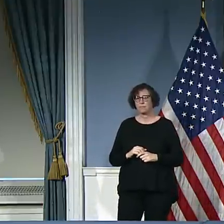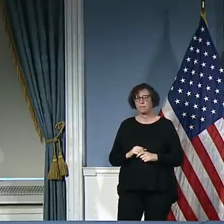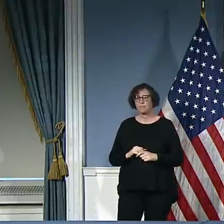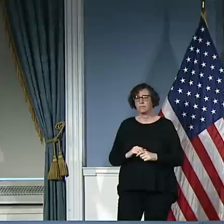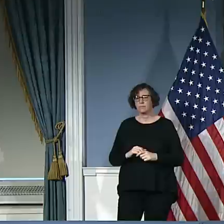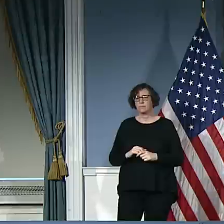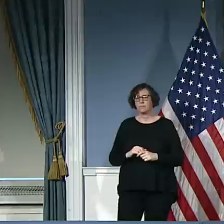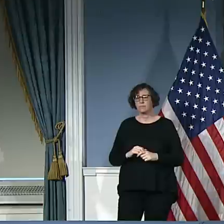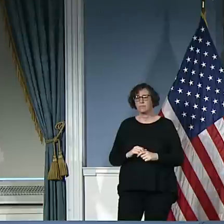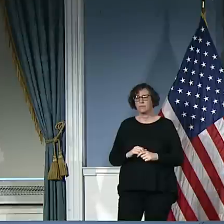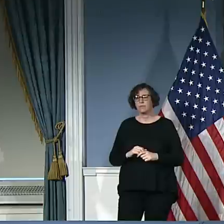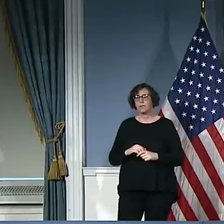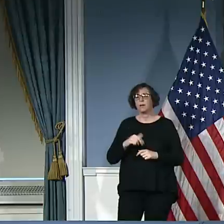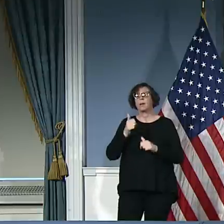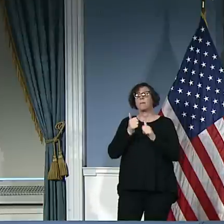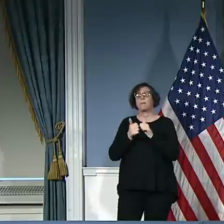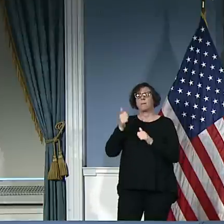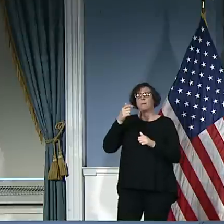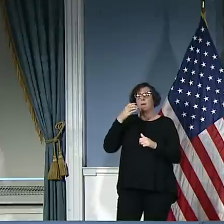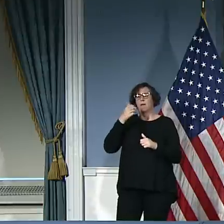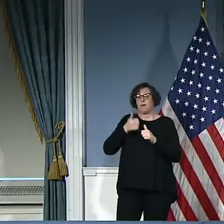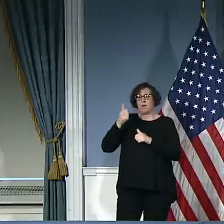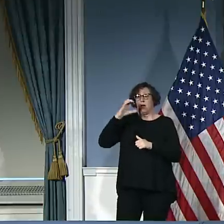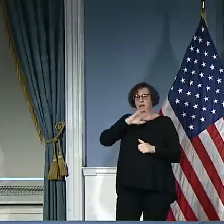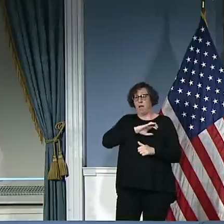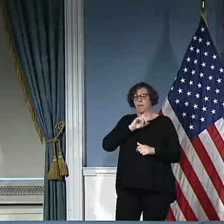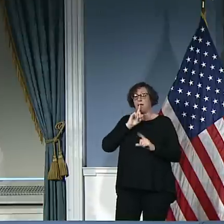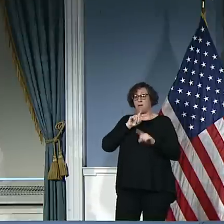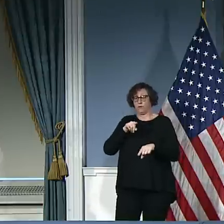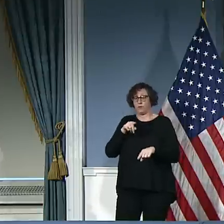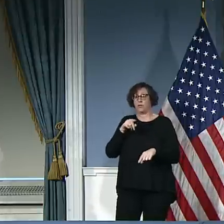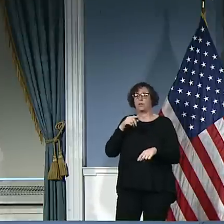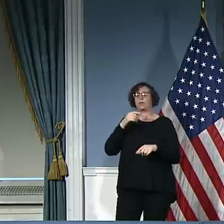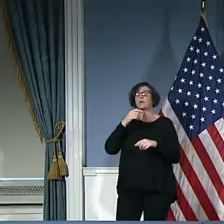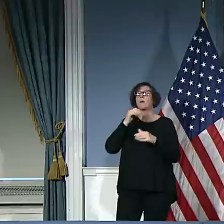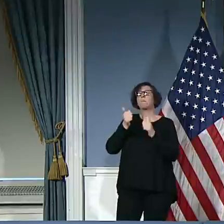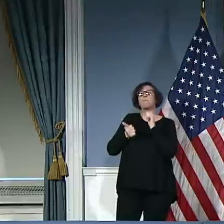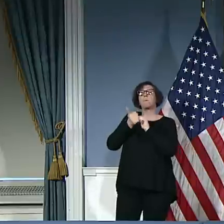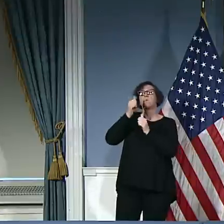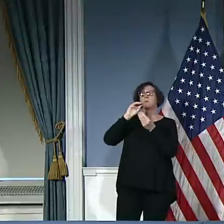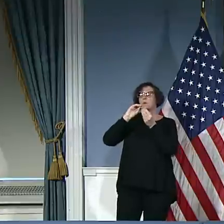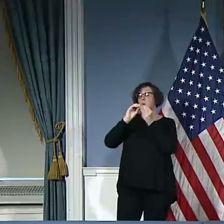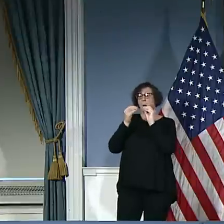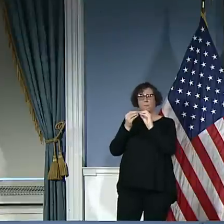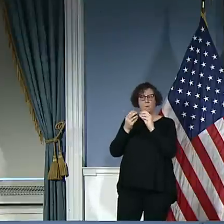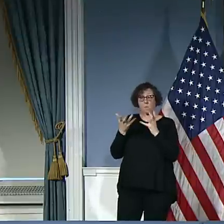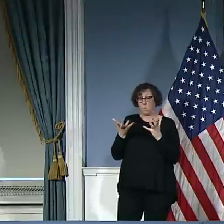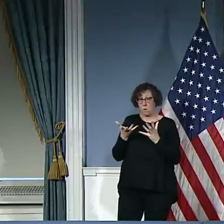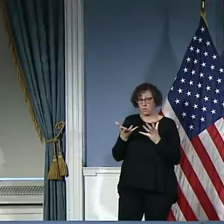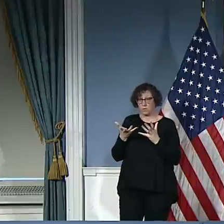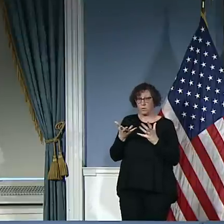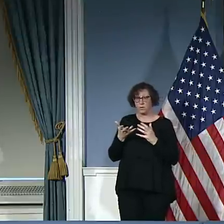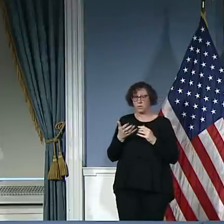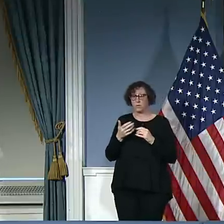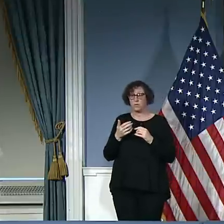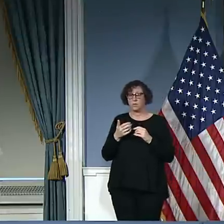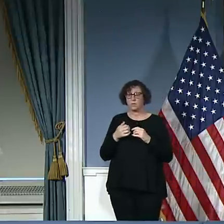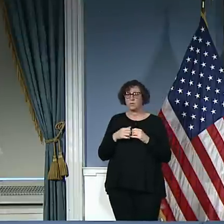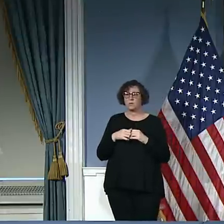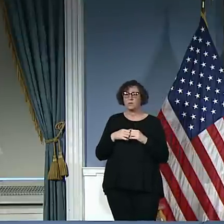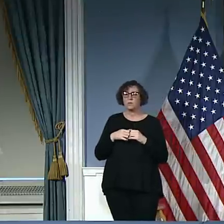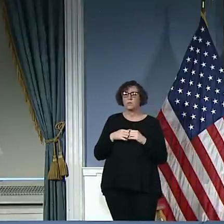So the most recent statistics, which are, you know, fluid to say the least,